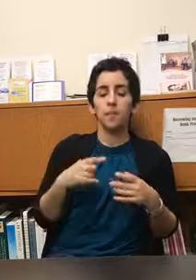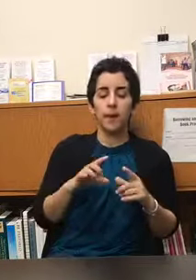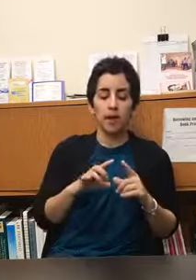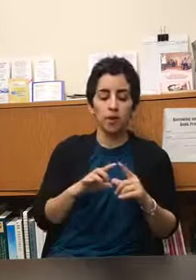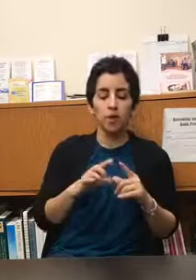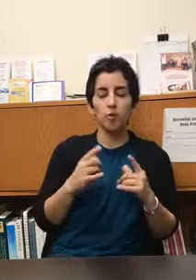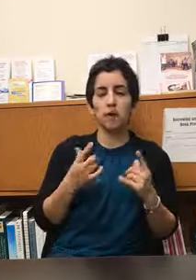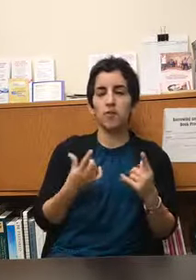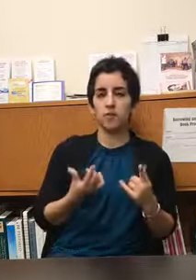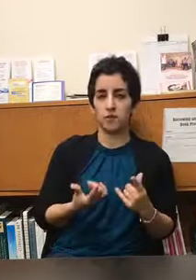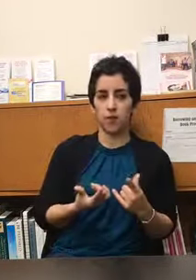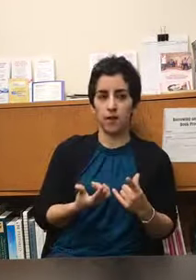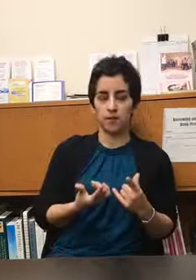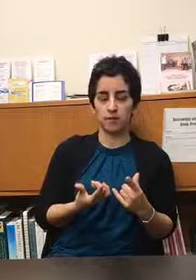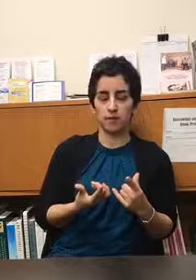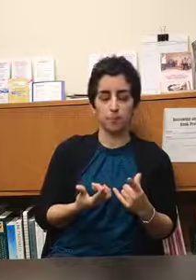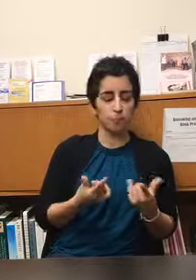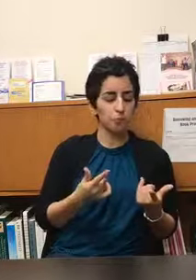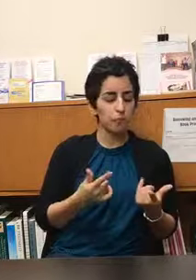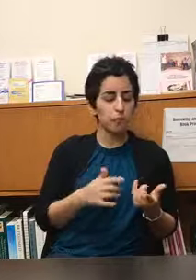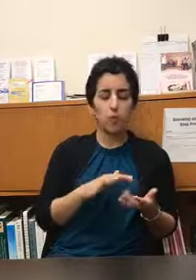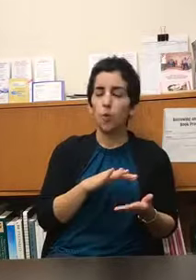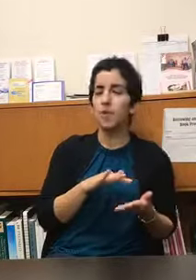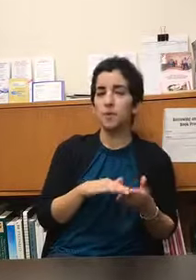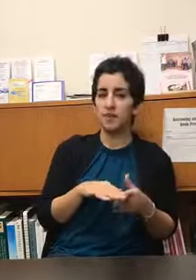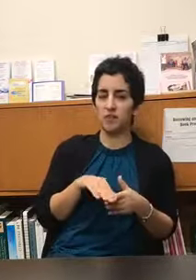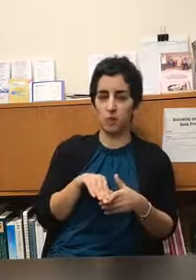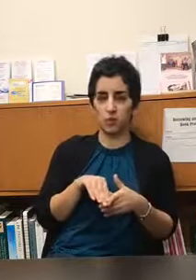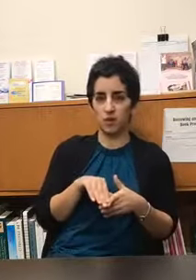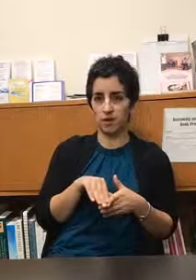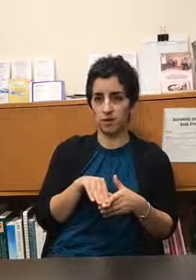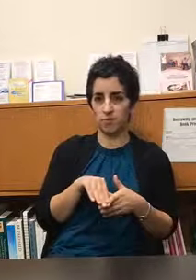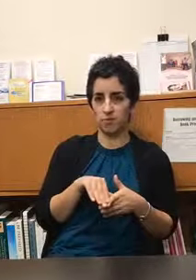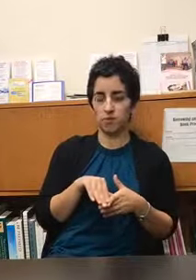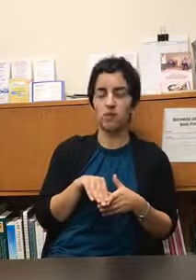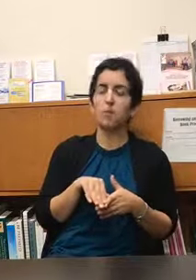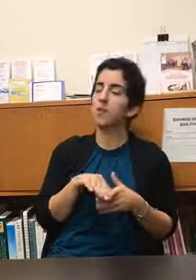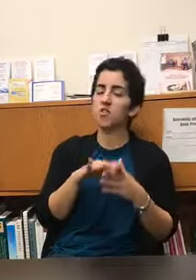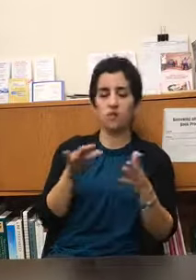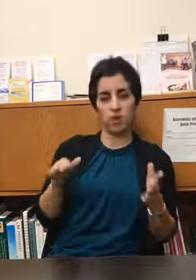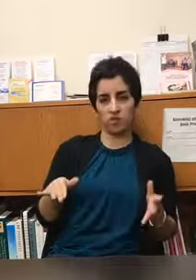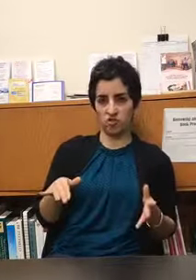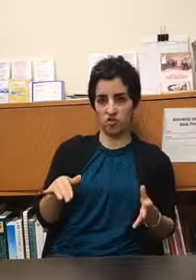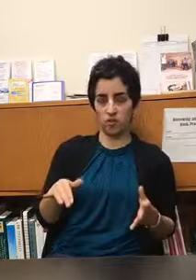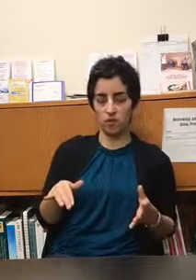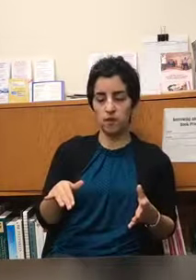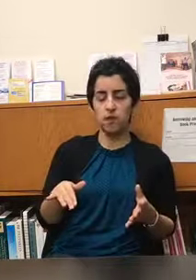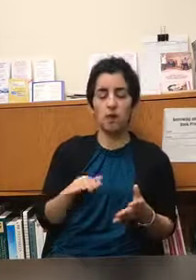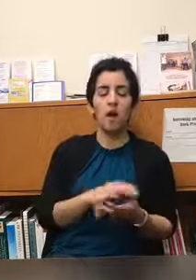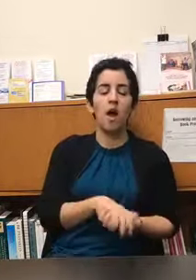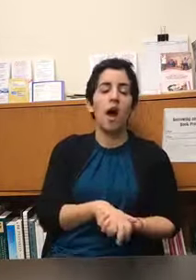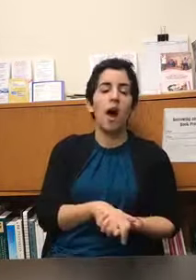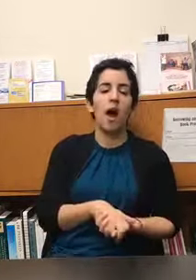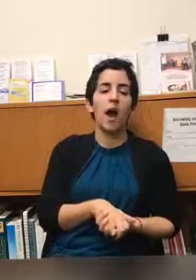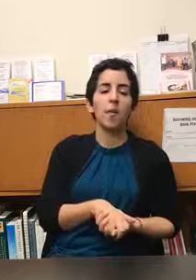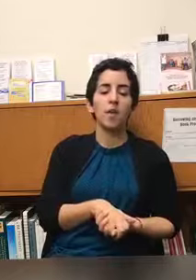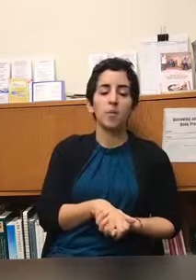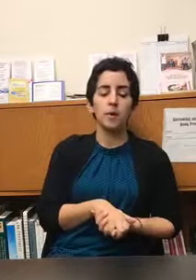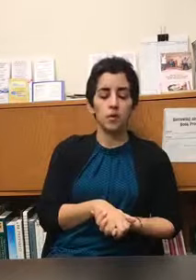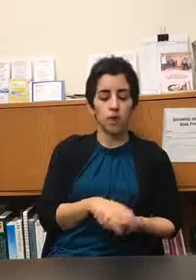pairing your mindfulness practice with a piece of music so there's a bunch of different ways to do this but you can